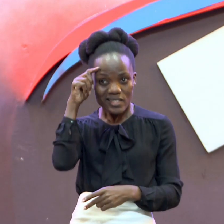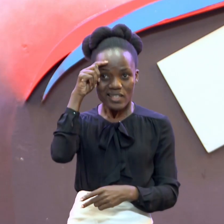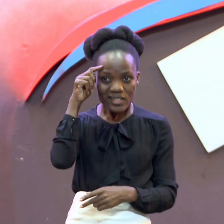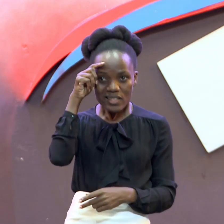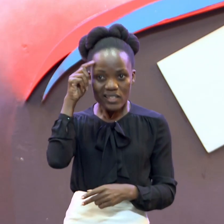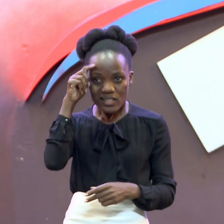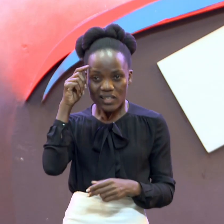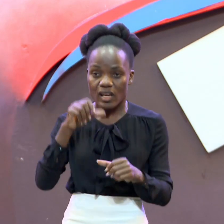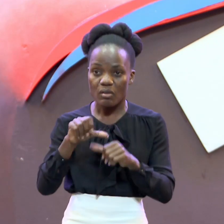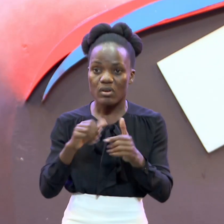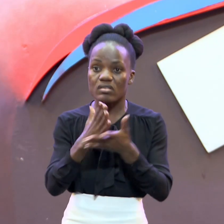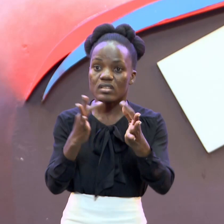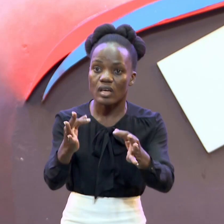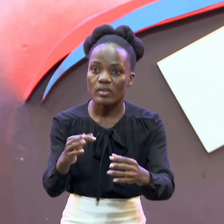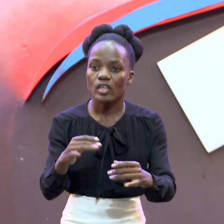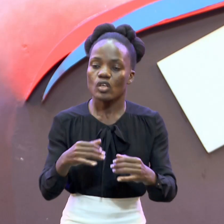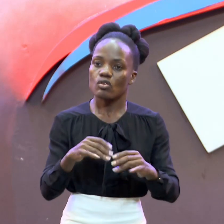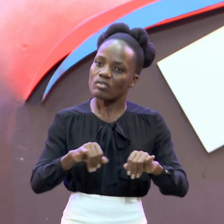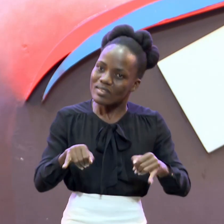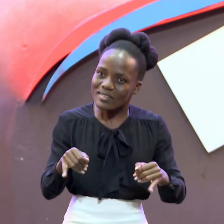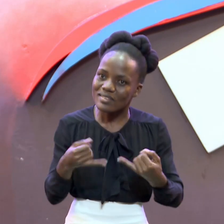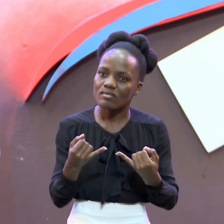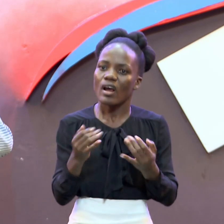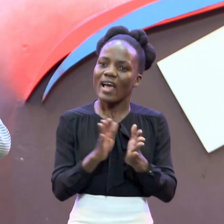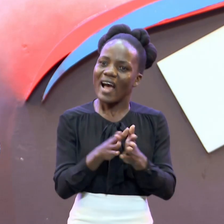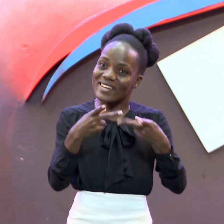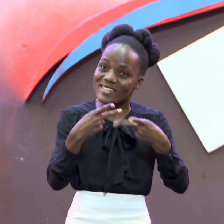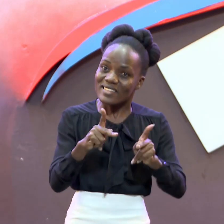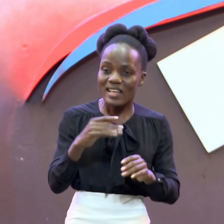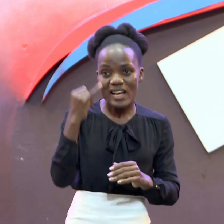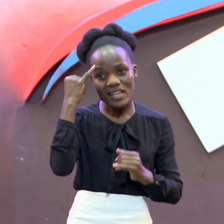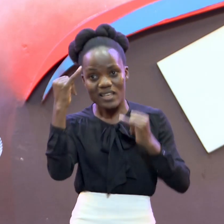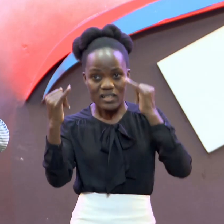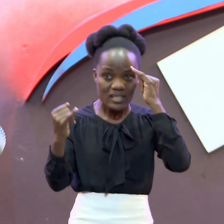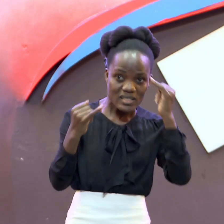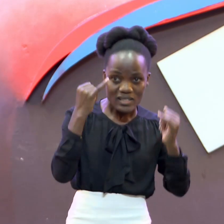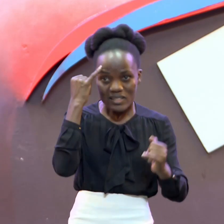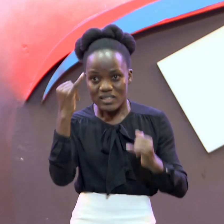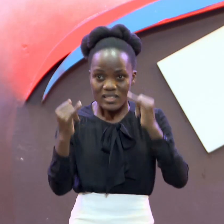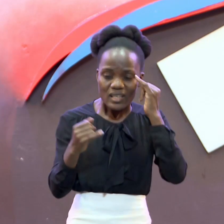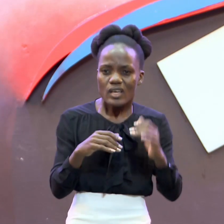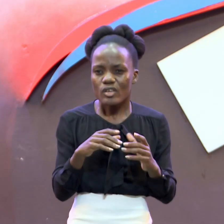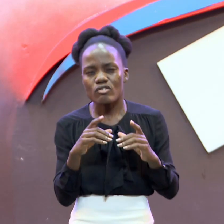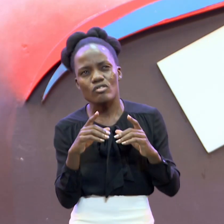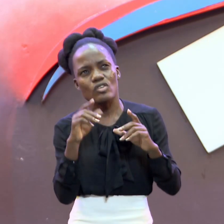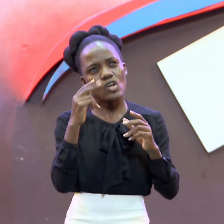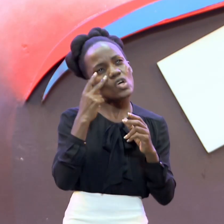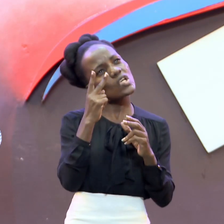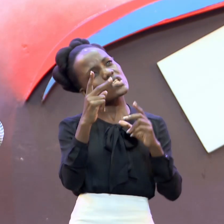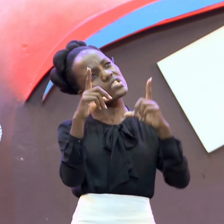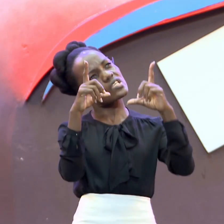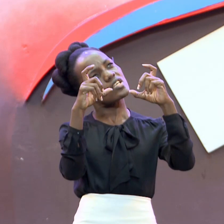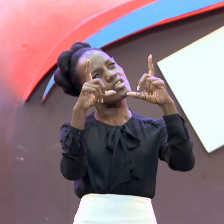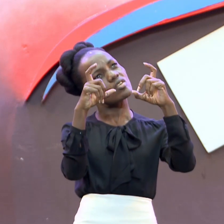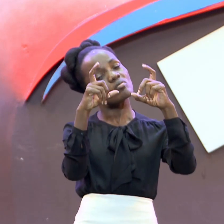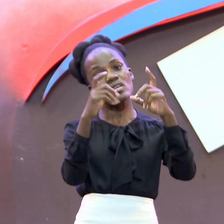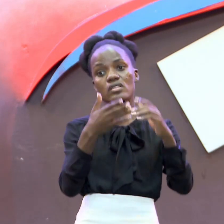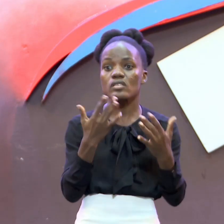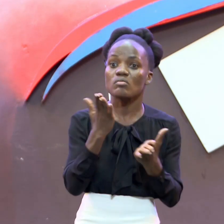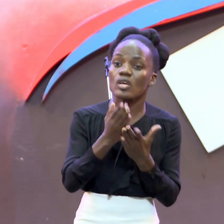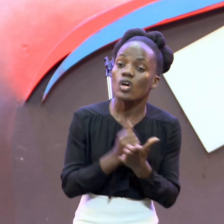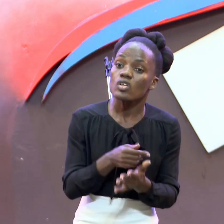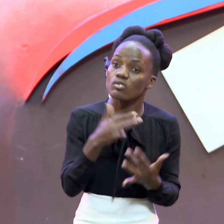To Do What We Call Imaginations You See Yourself You Picture Yourself In That Which You Are Thinking